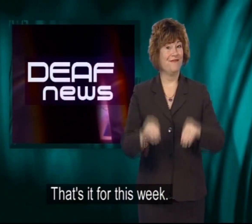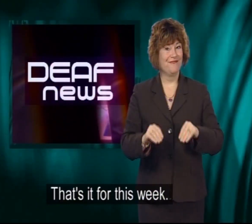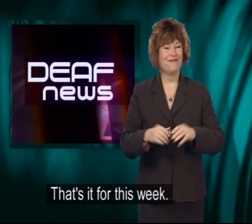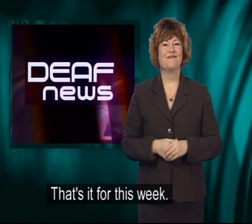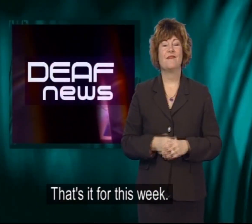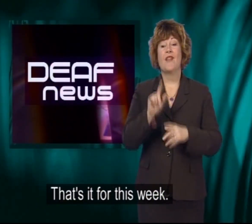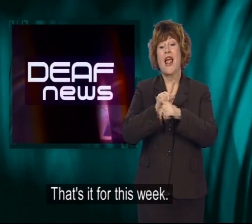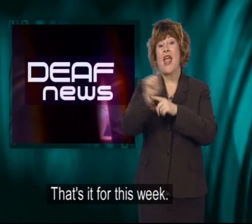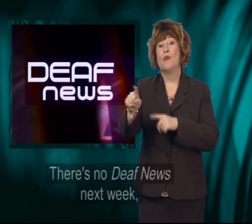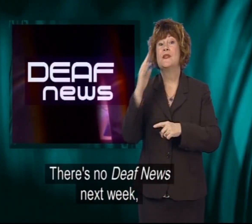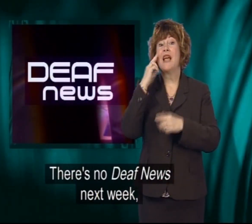That's it for this week. Jared Adventure. Jared Good.